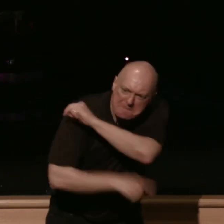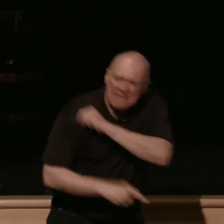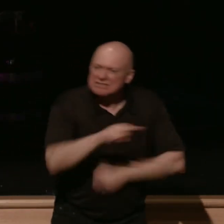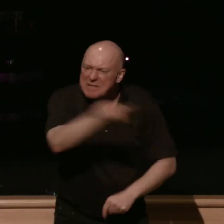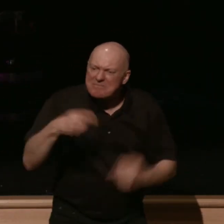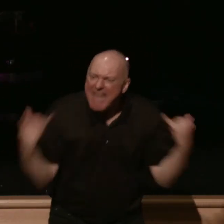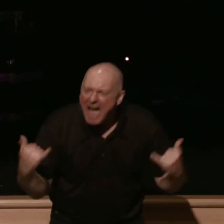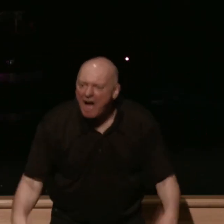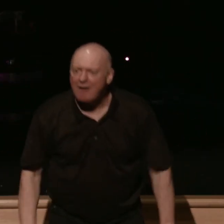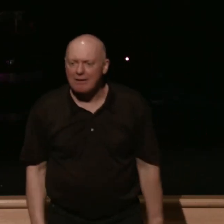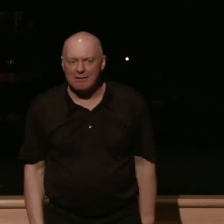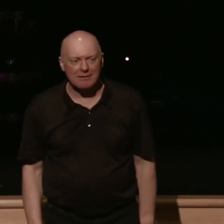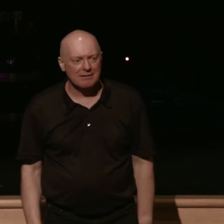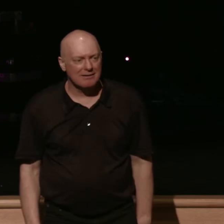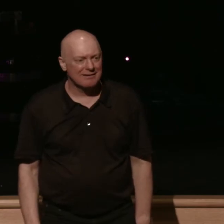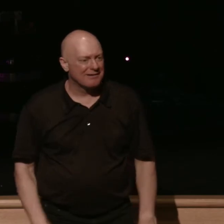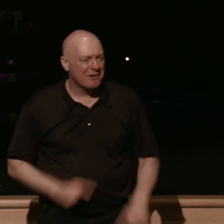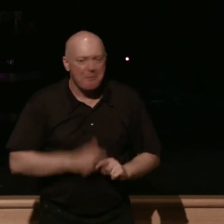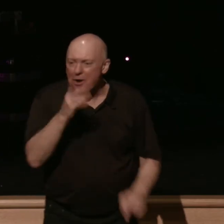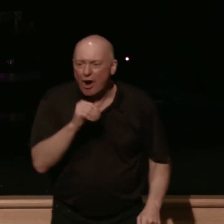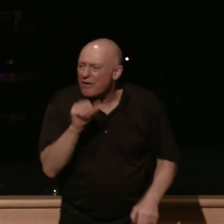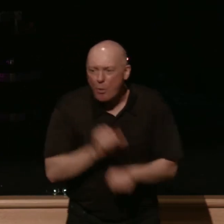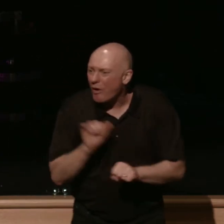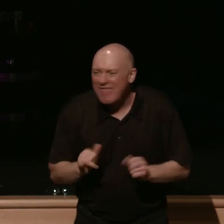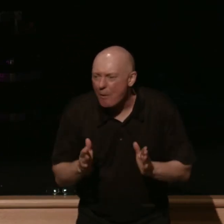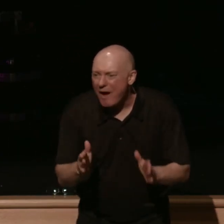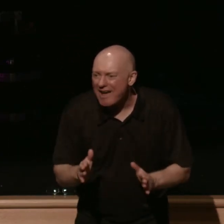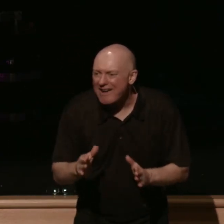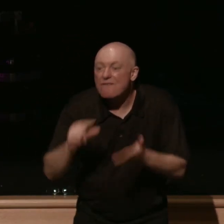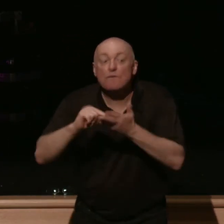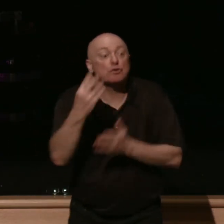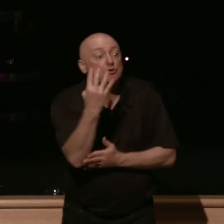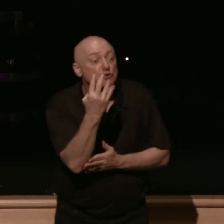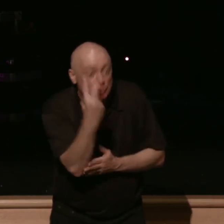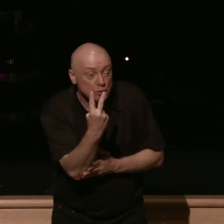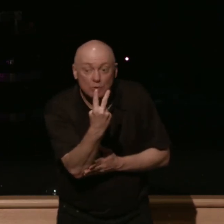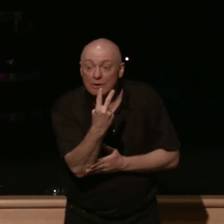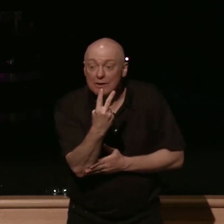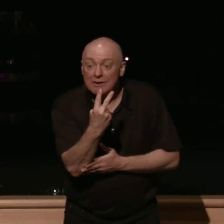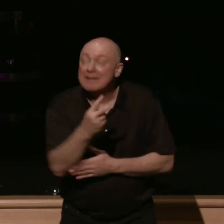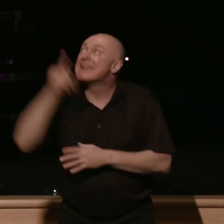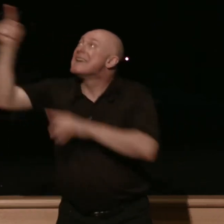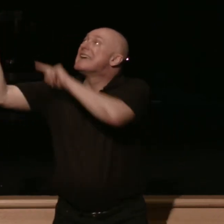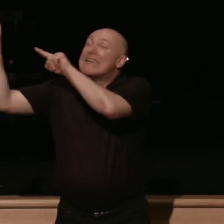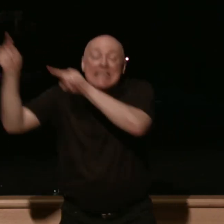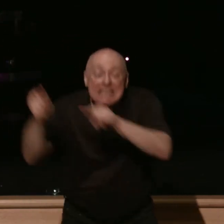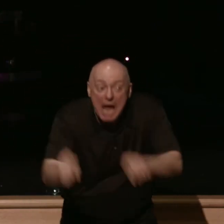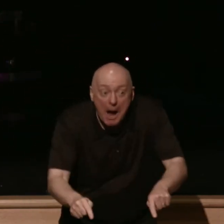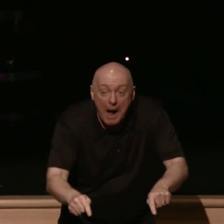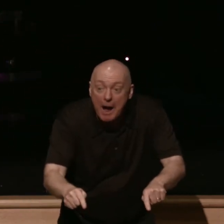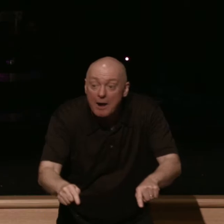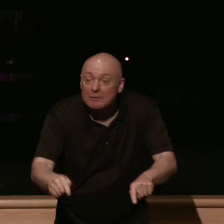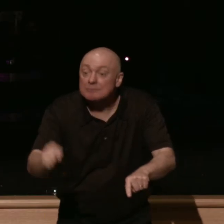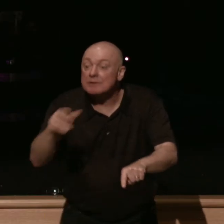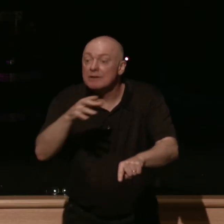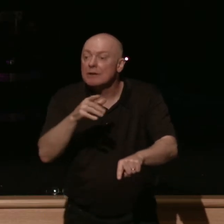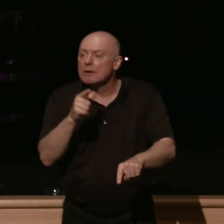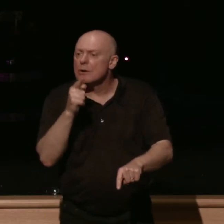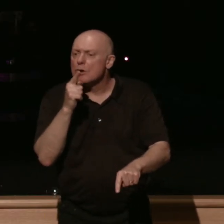immediately but that's not how the god of justice comes look again verse two for he comes for he comes and and who will stand in the day of his